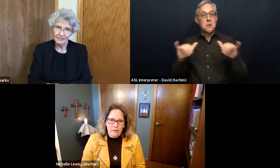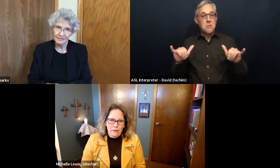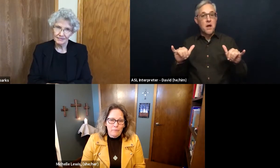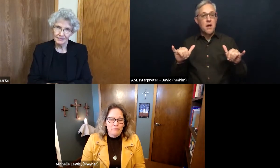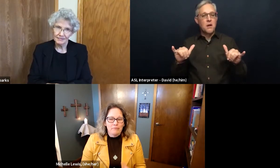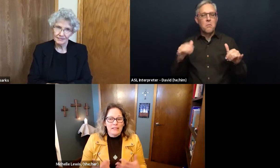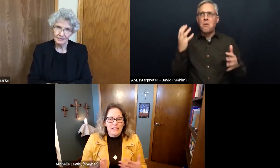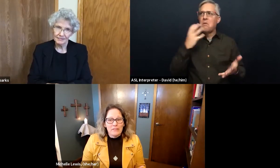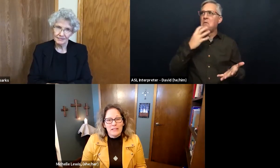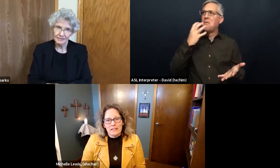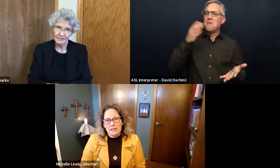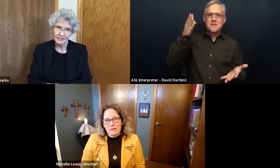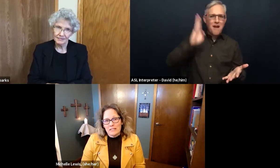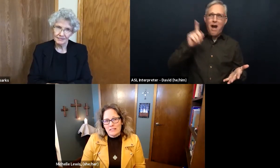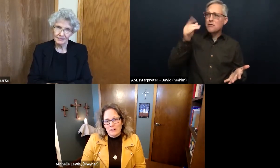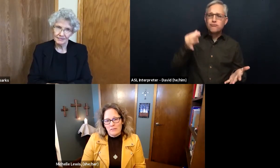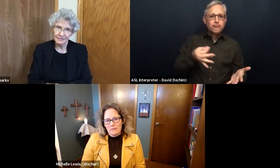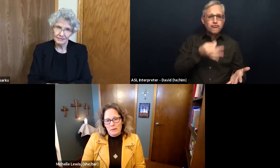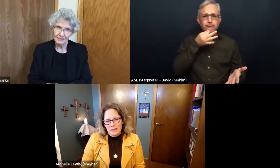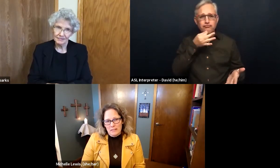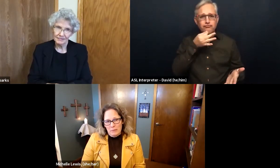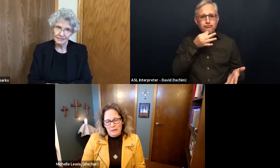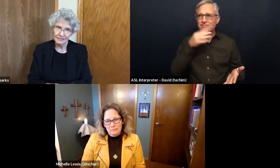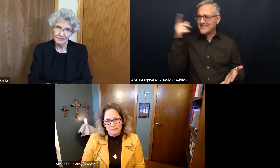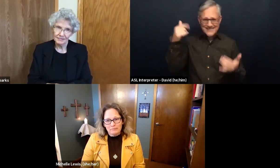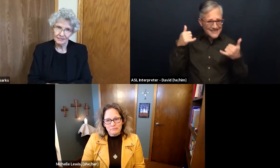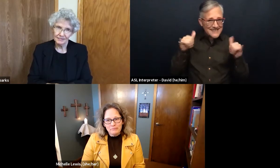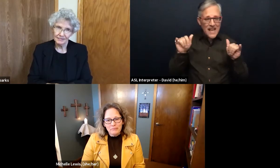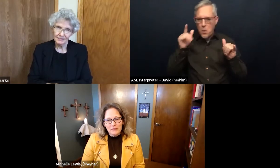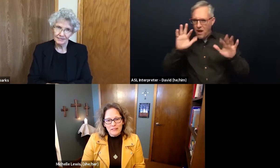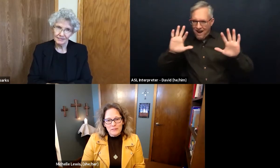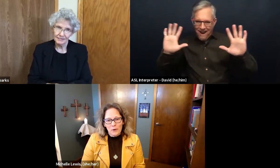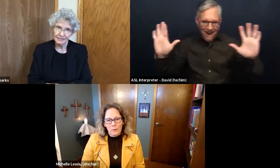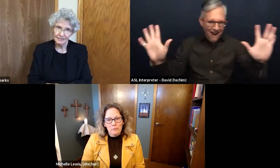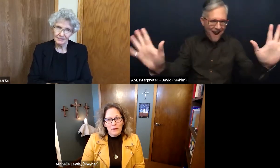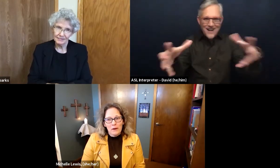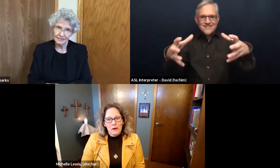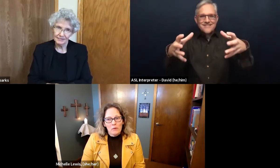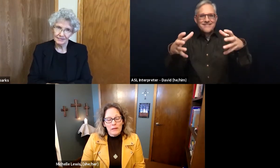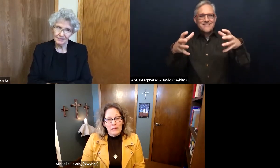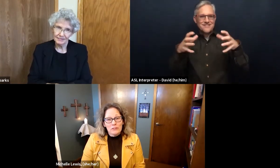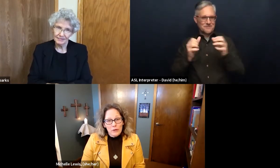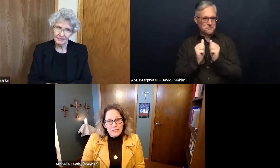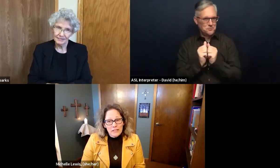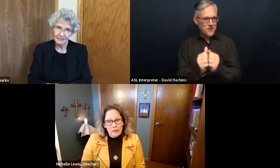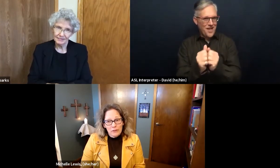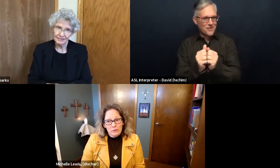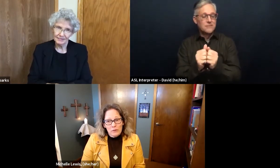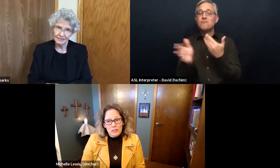even in the midst of the pandemic. So, we joined together in worship